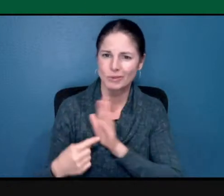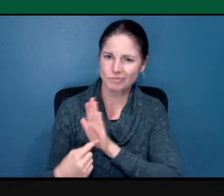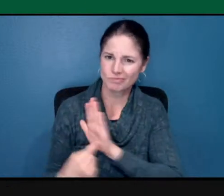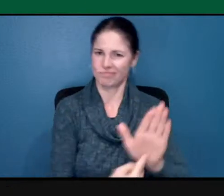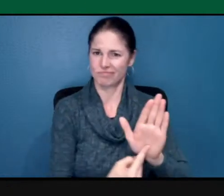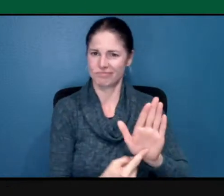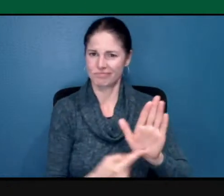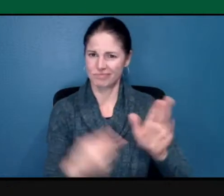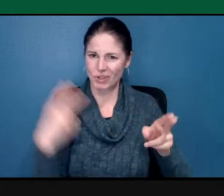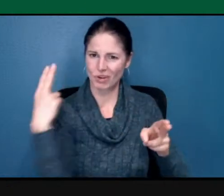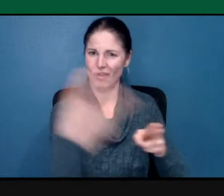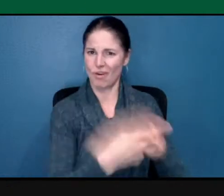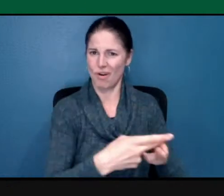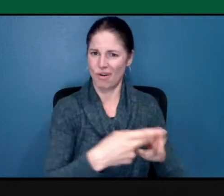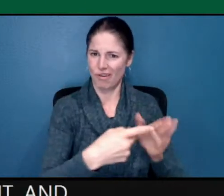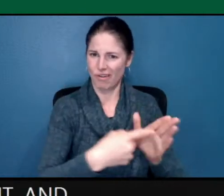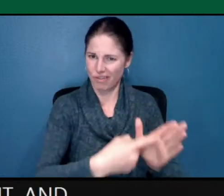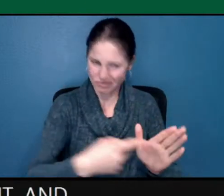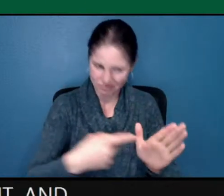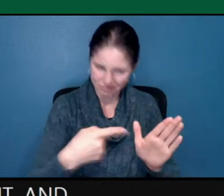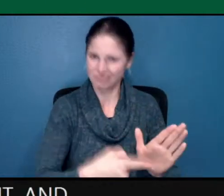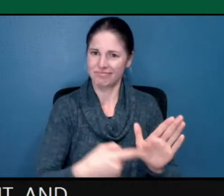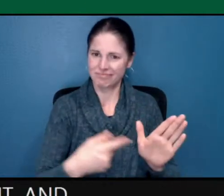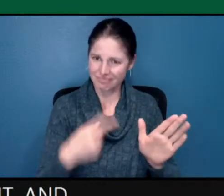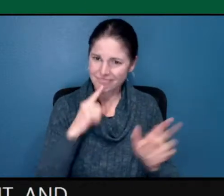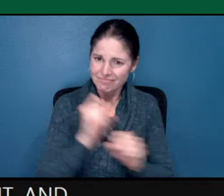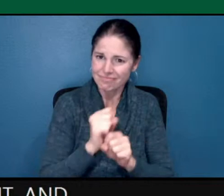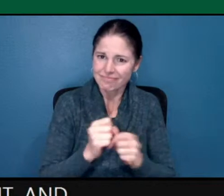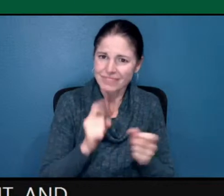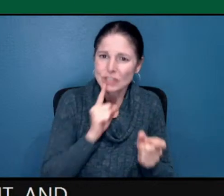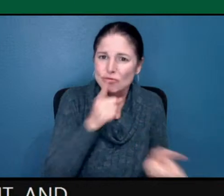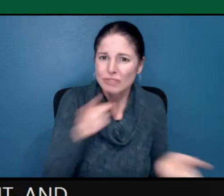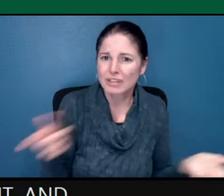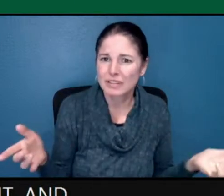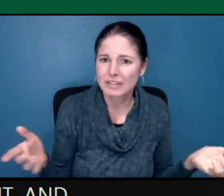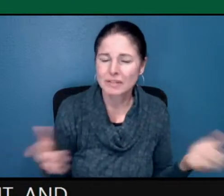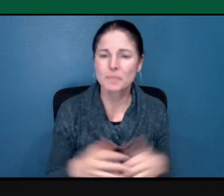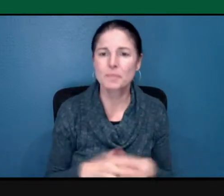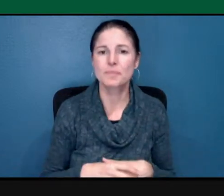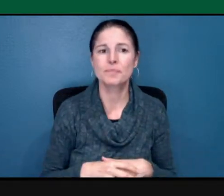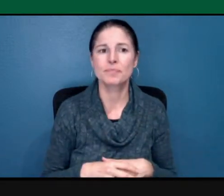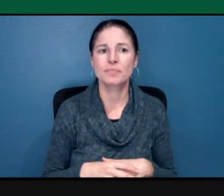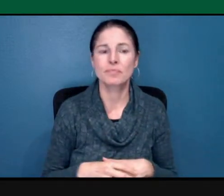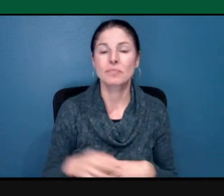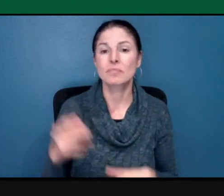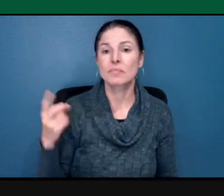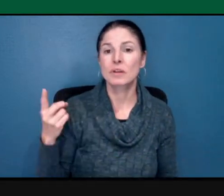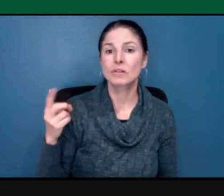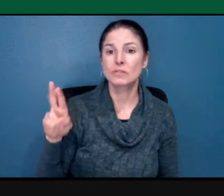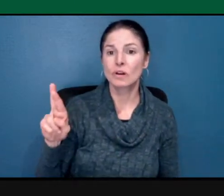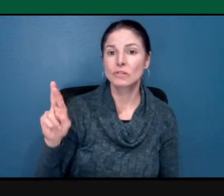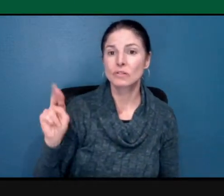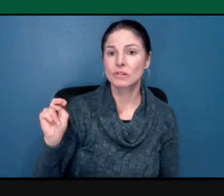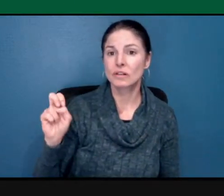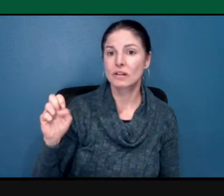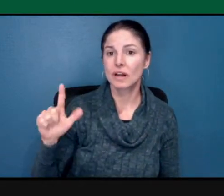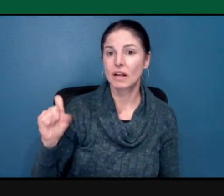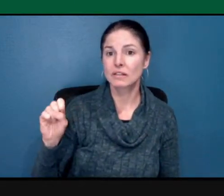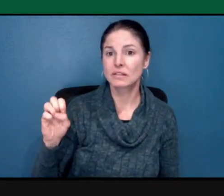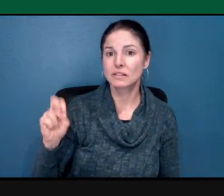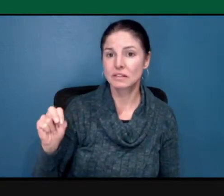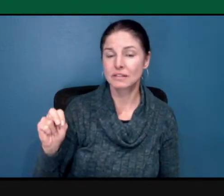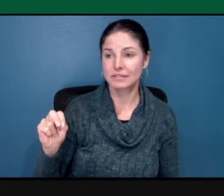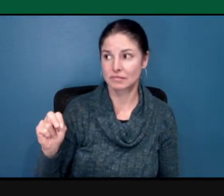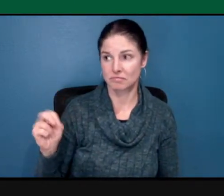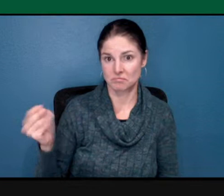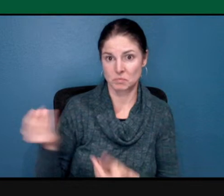Um, I, I was told by, um, Dr. Nelson that next week we're going to be doing something here about,